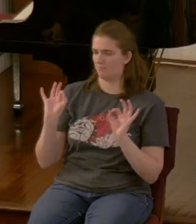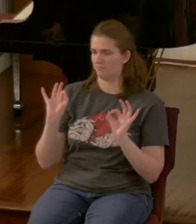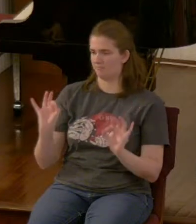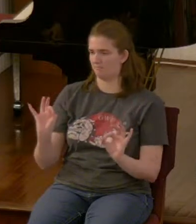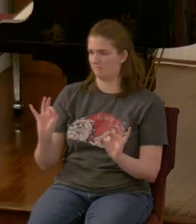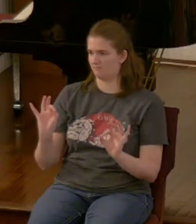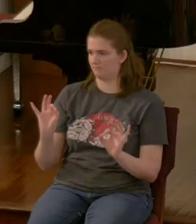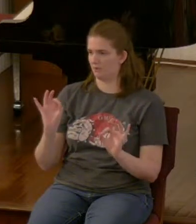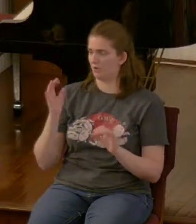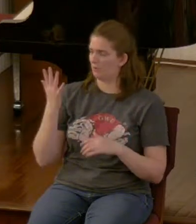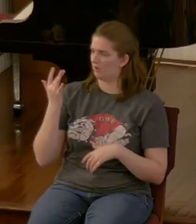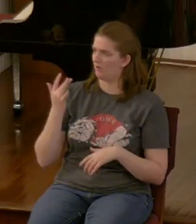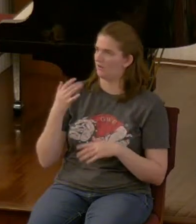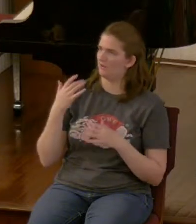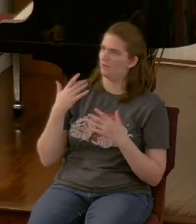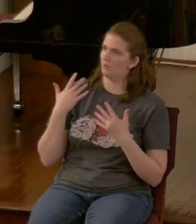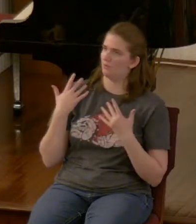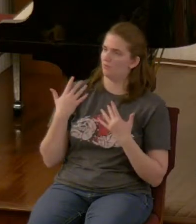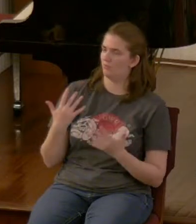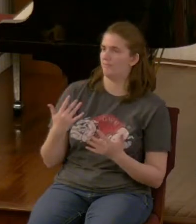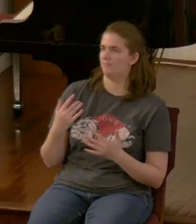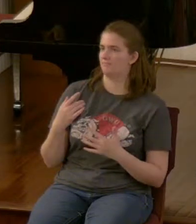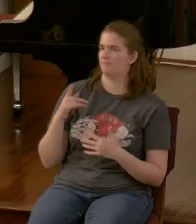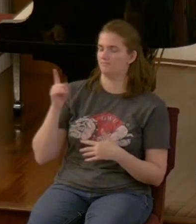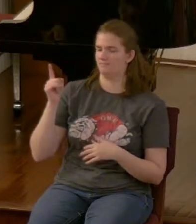because I waited for that affirmation